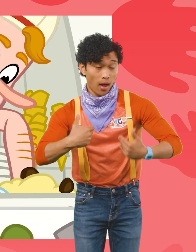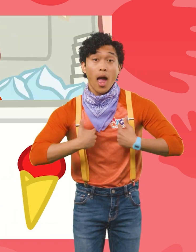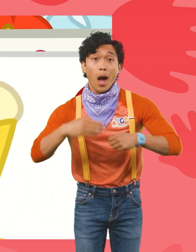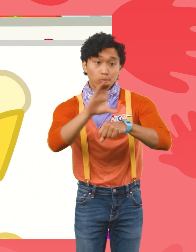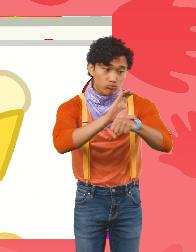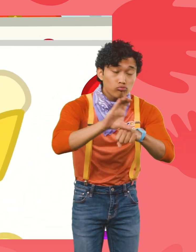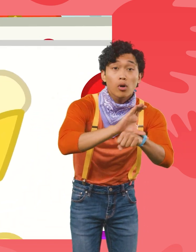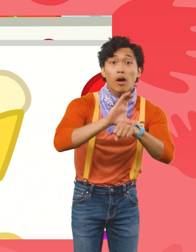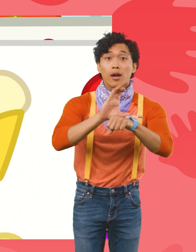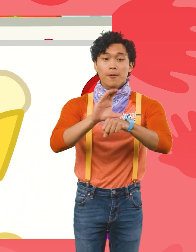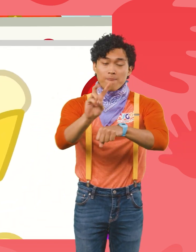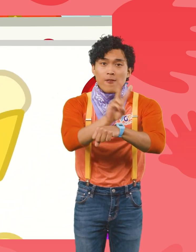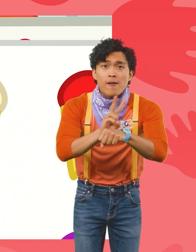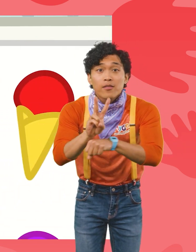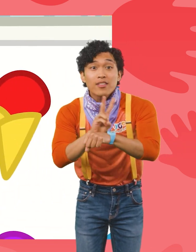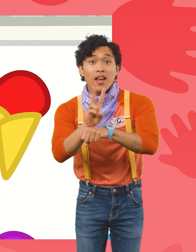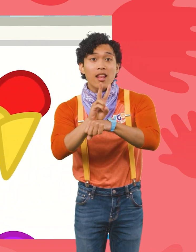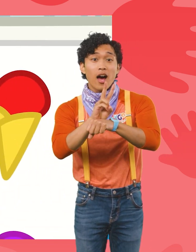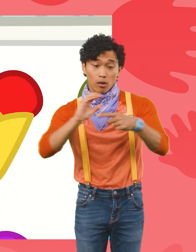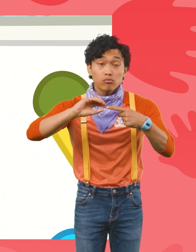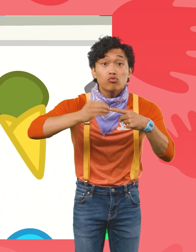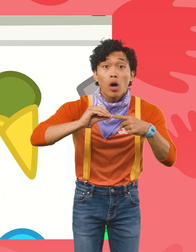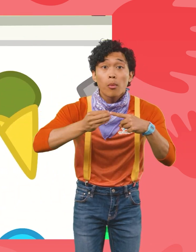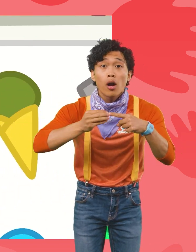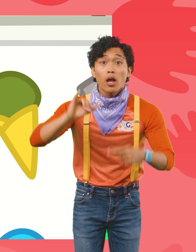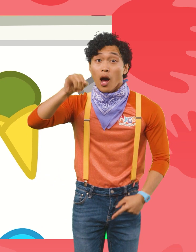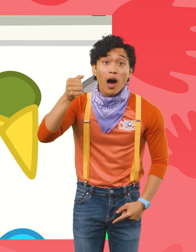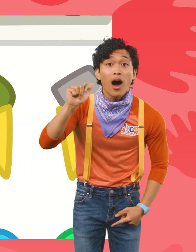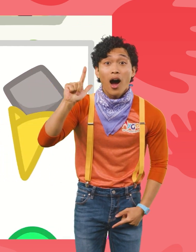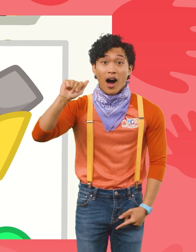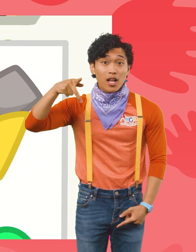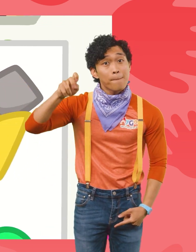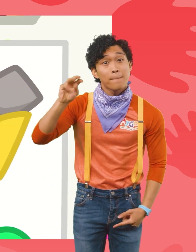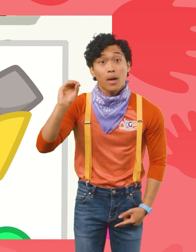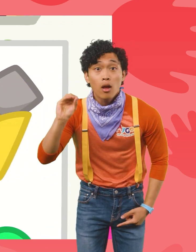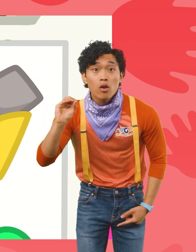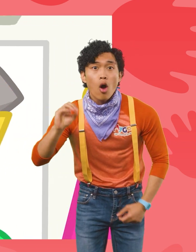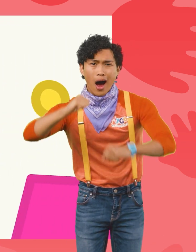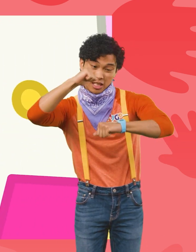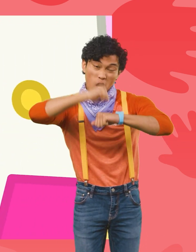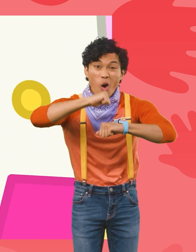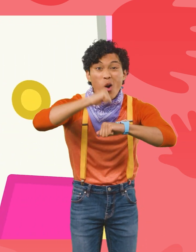chocolate ice cream, vanilla, strawberry, jalapeno, concrete,